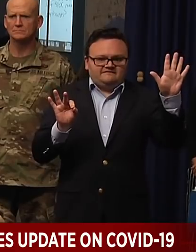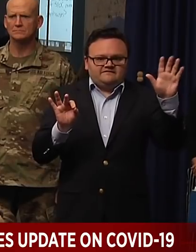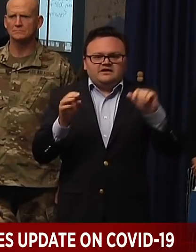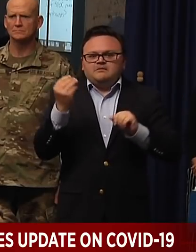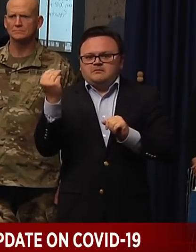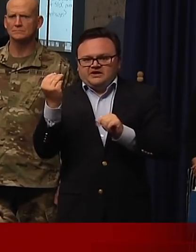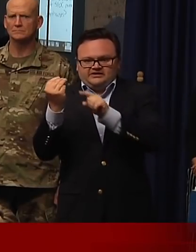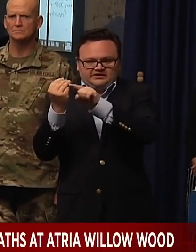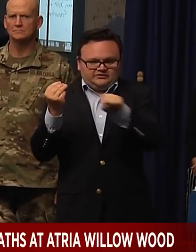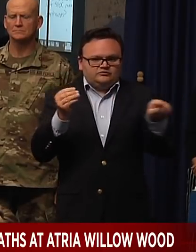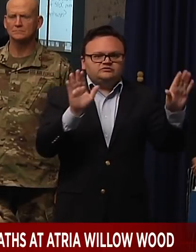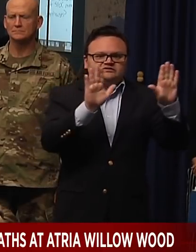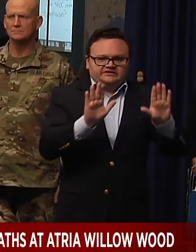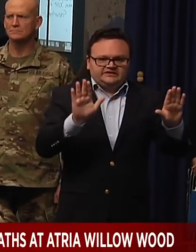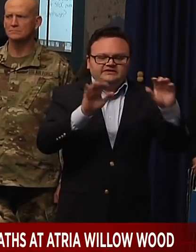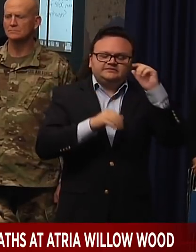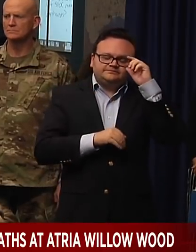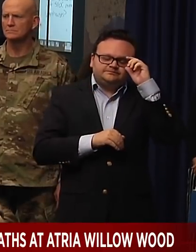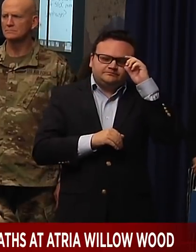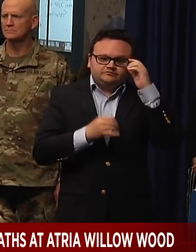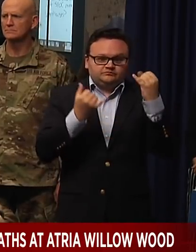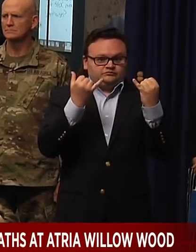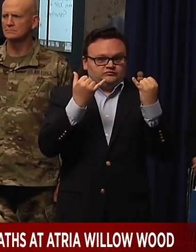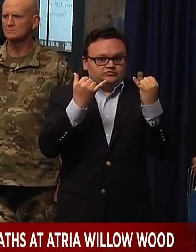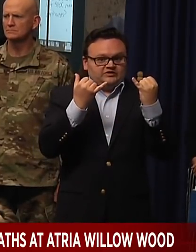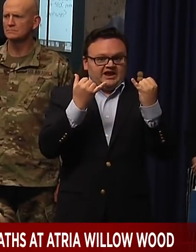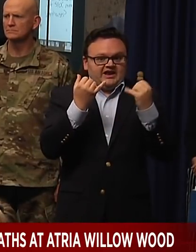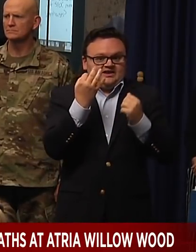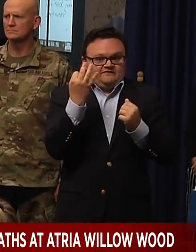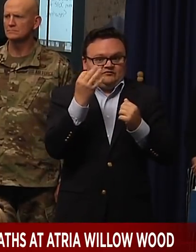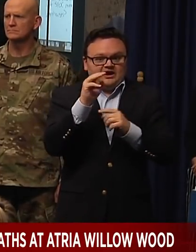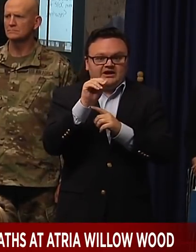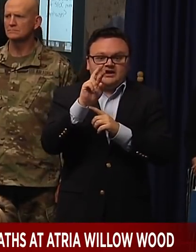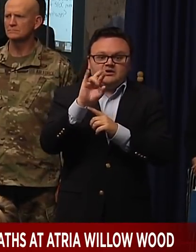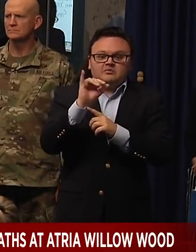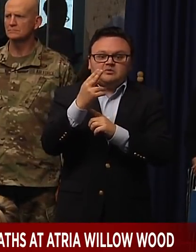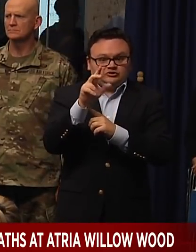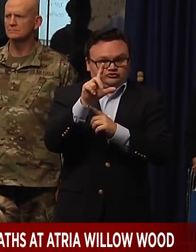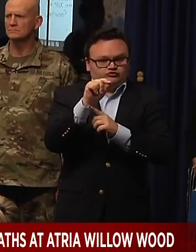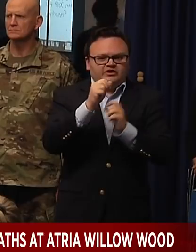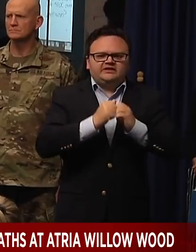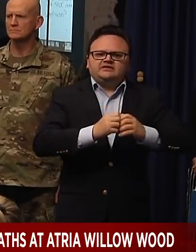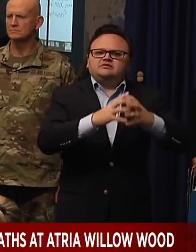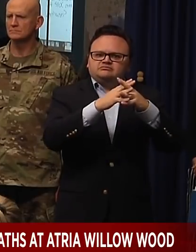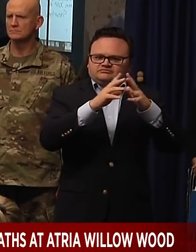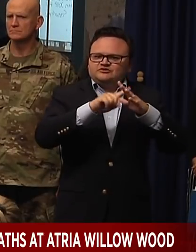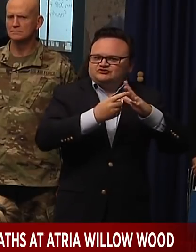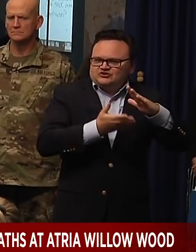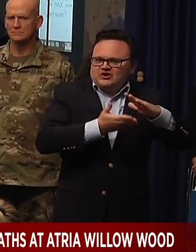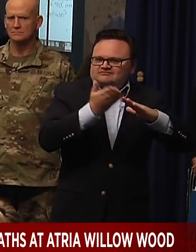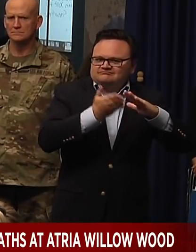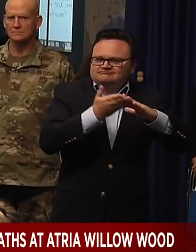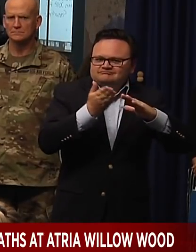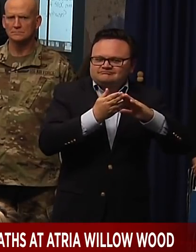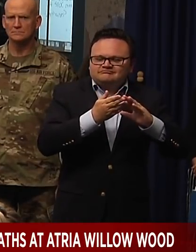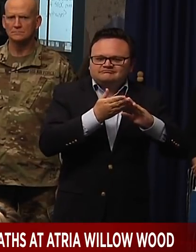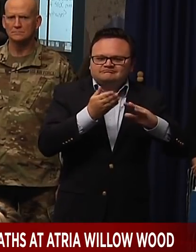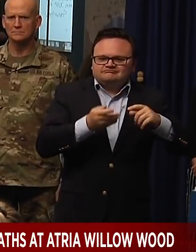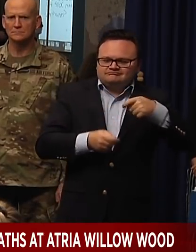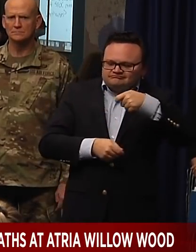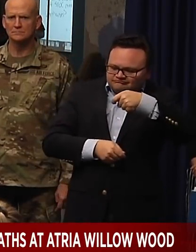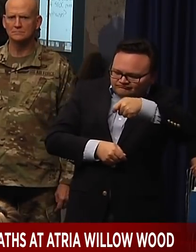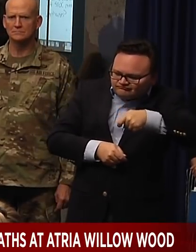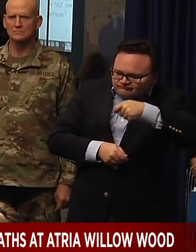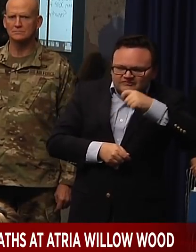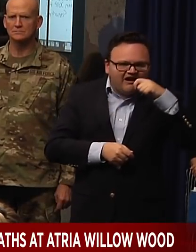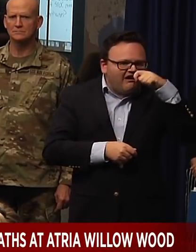started today, Friday, March 20th. The test results, as many of you know, there's backlogs with